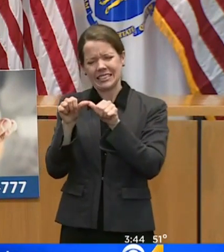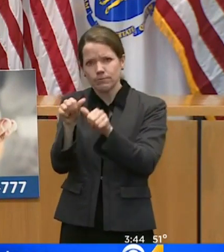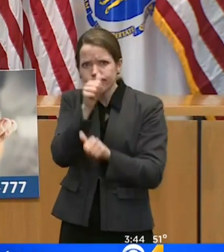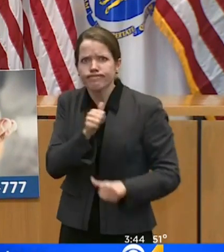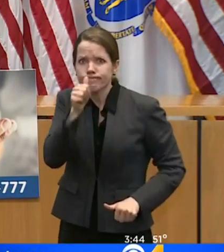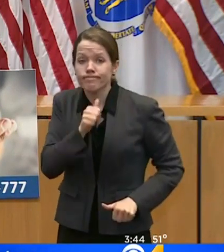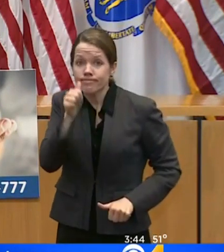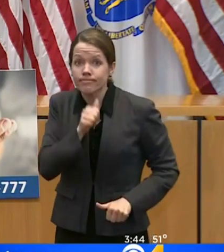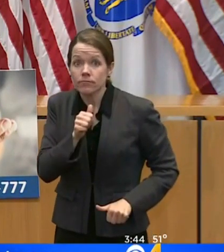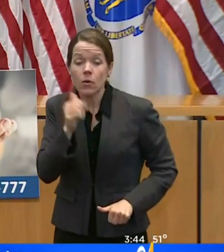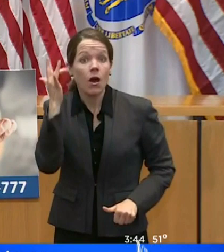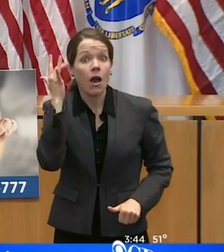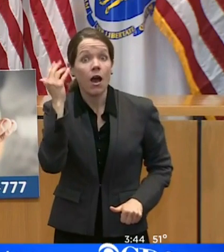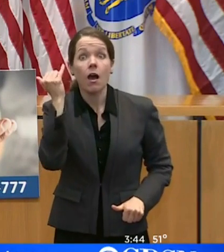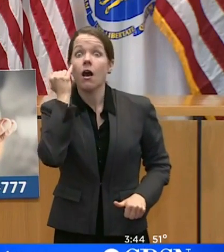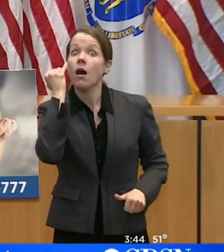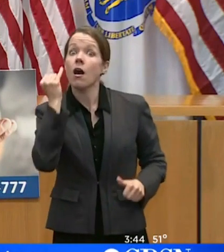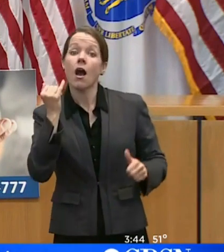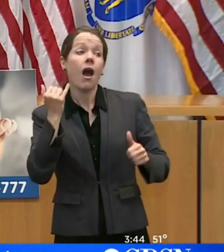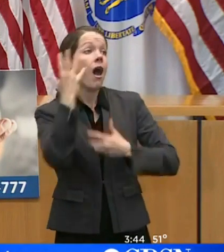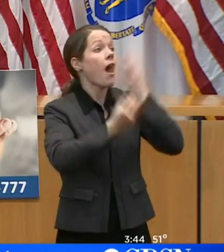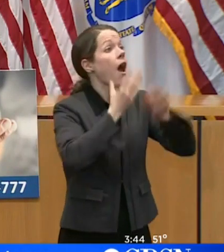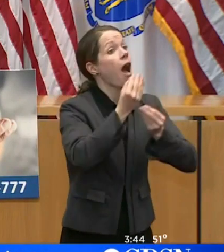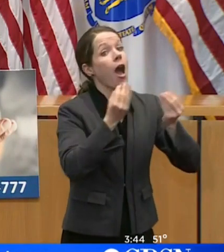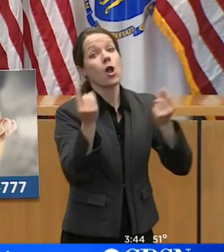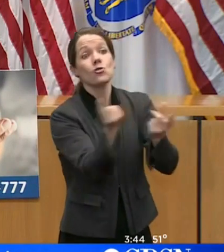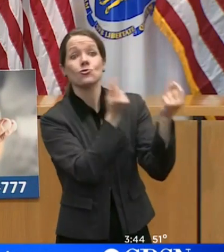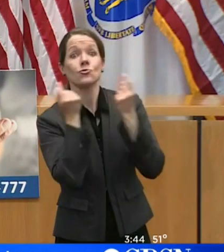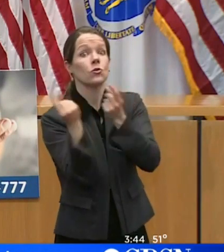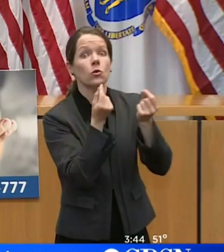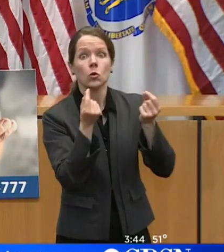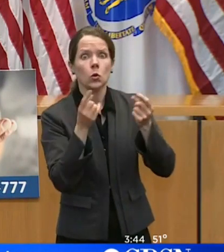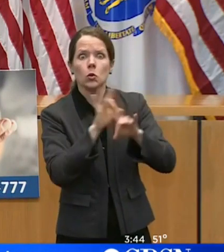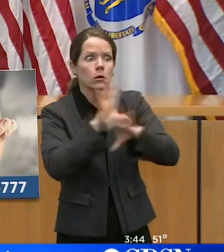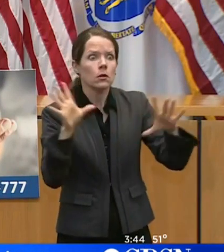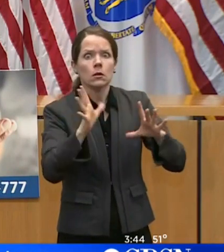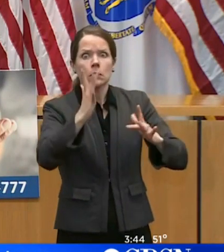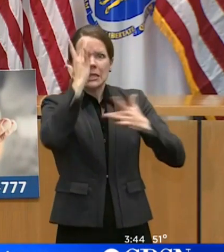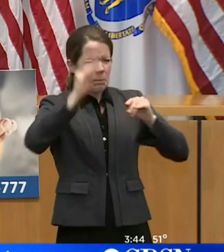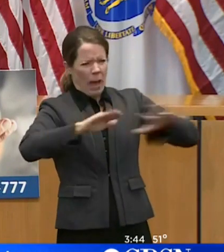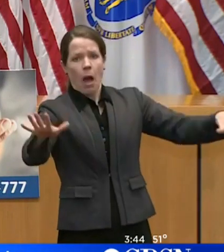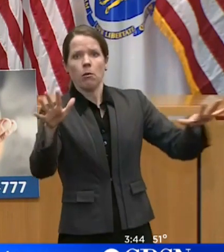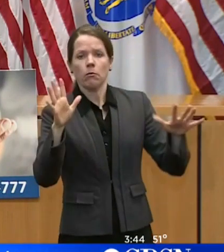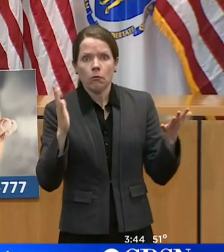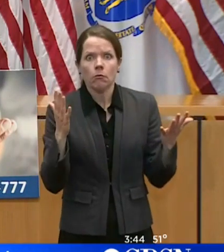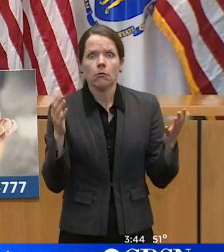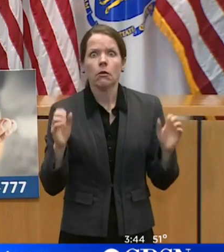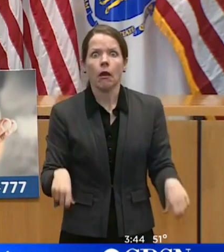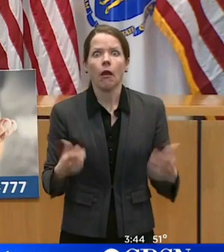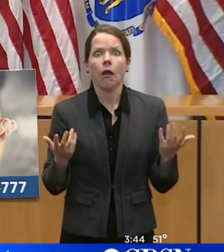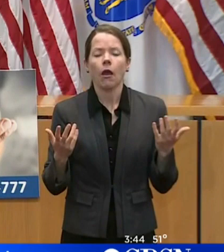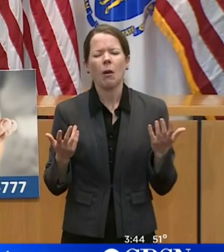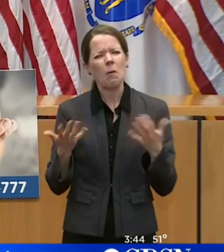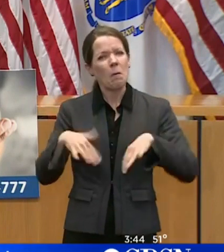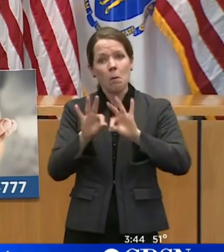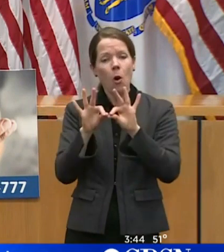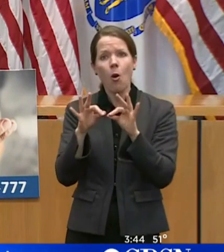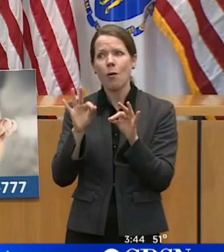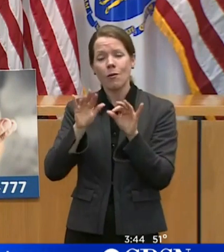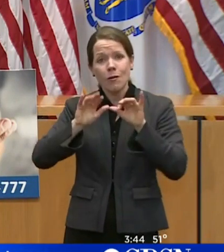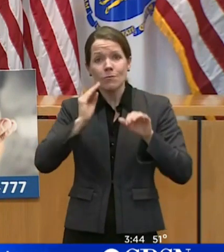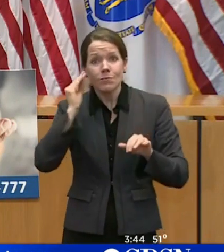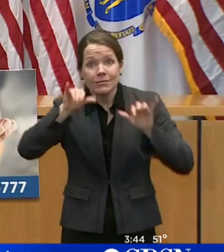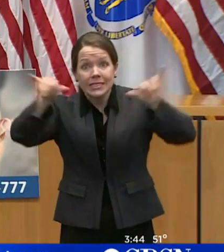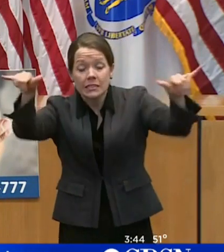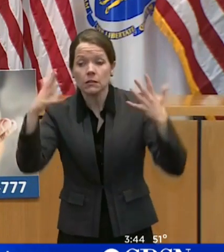deal. Stay home, wash your hands, use hand sanitizer, wipe surfaces, clean off